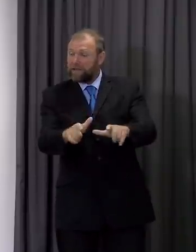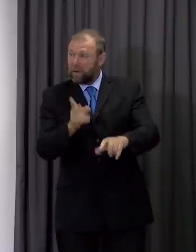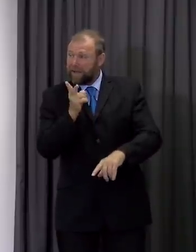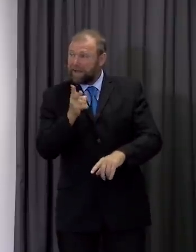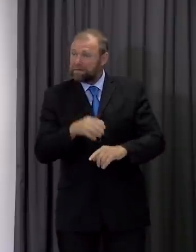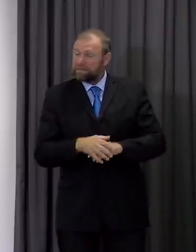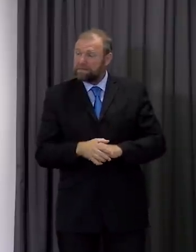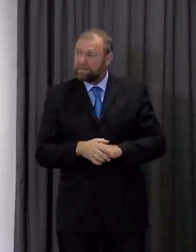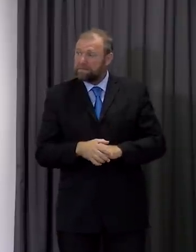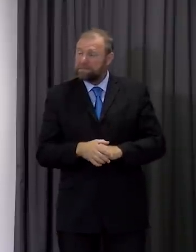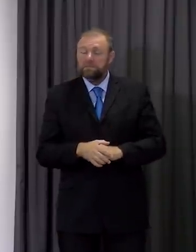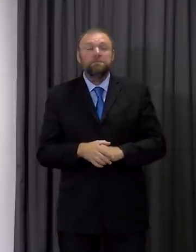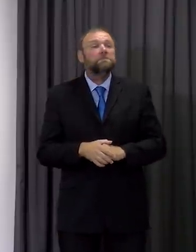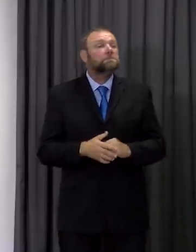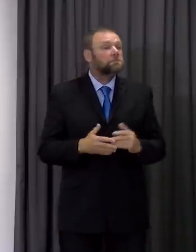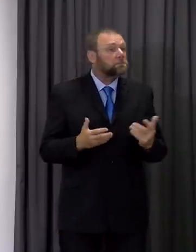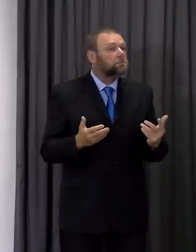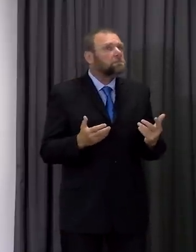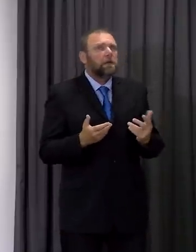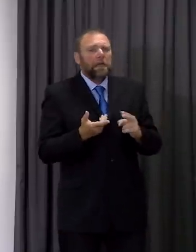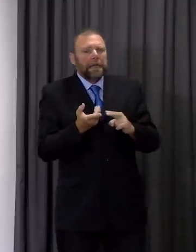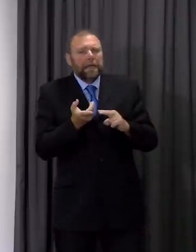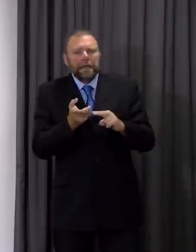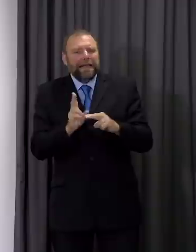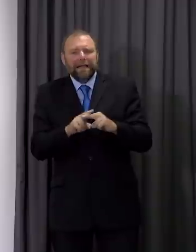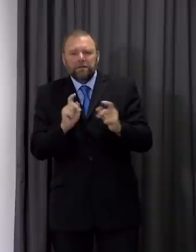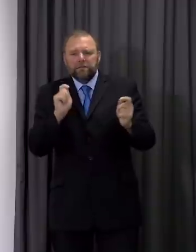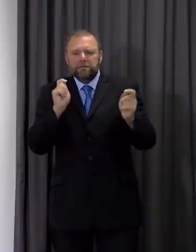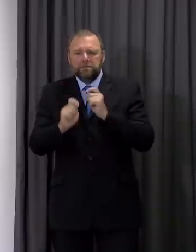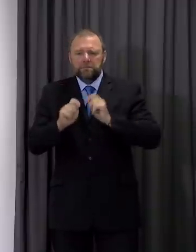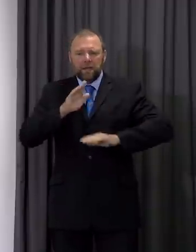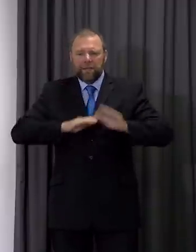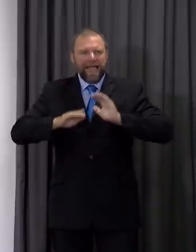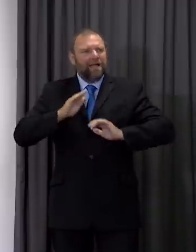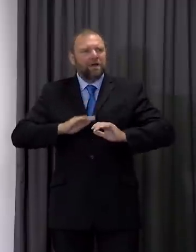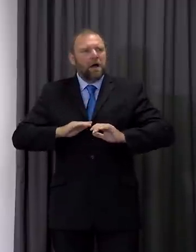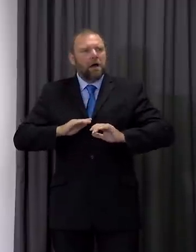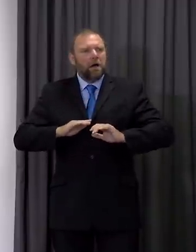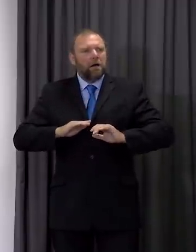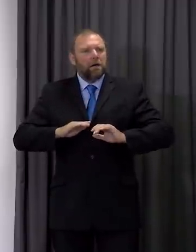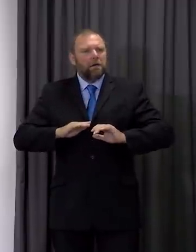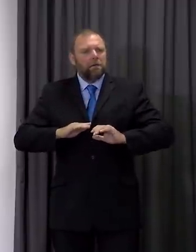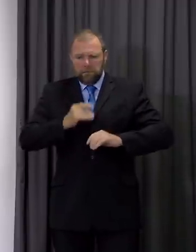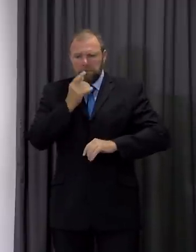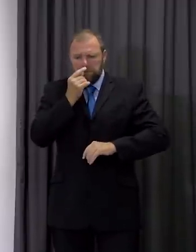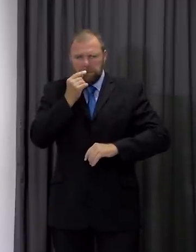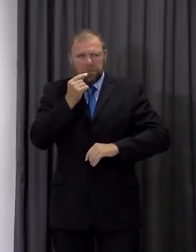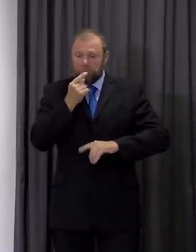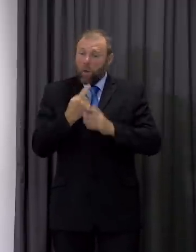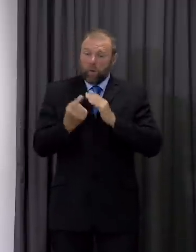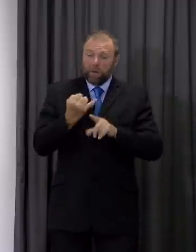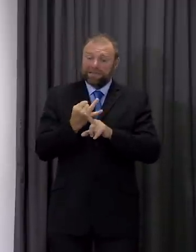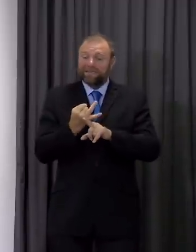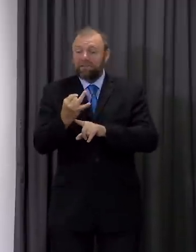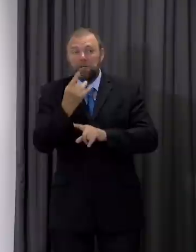If there isn't a change in behaviour we could well be not just seven weeks away from a potential national lockdown